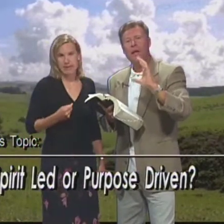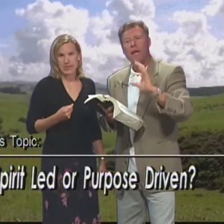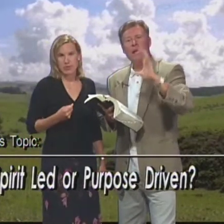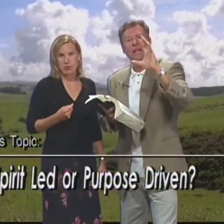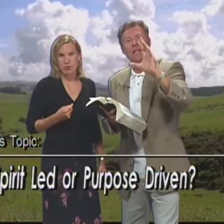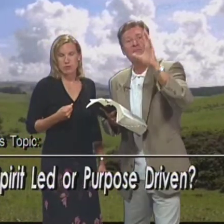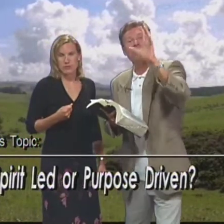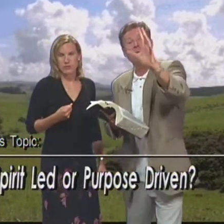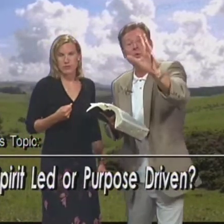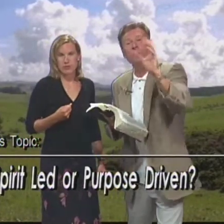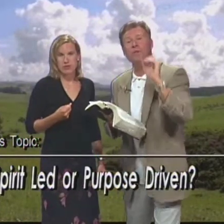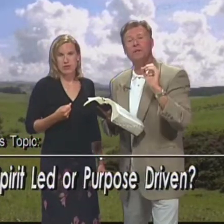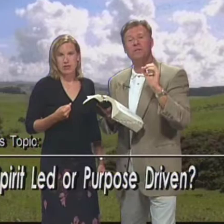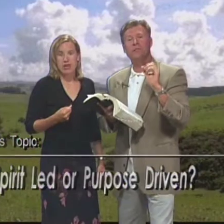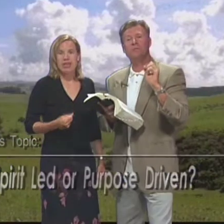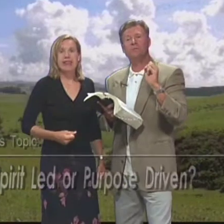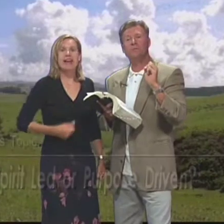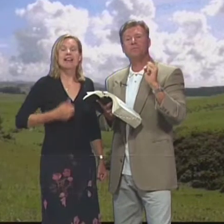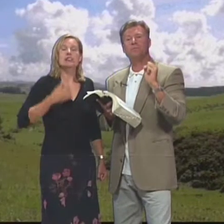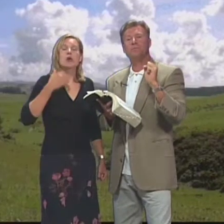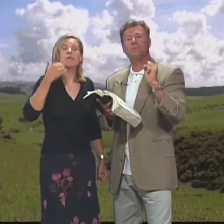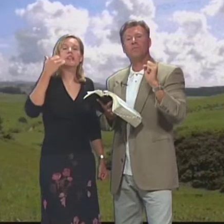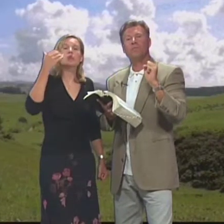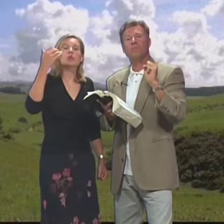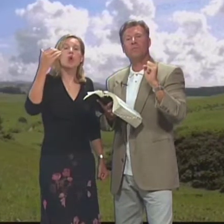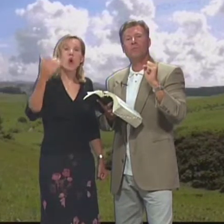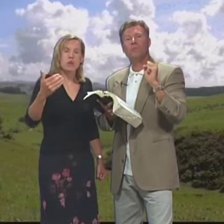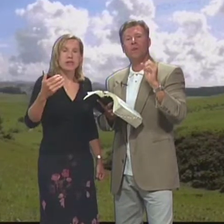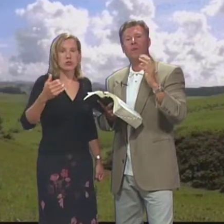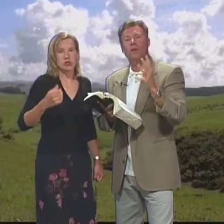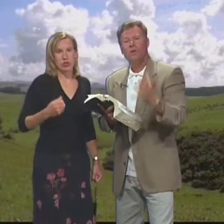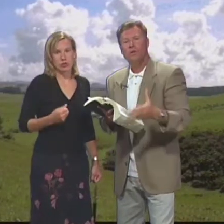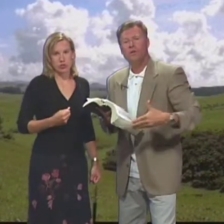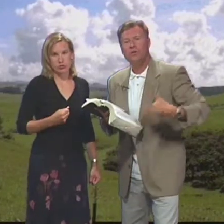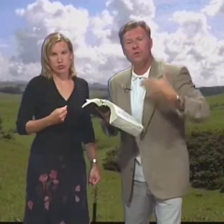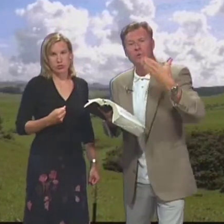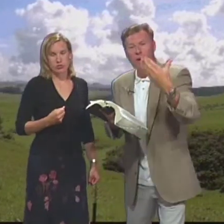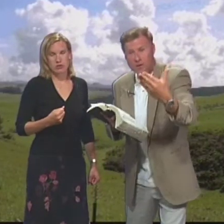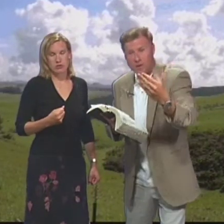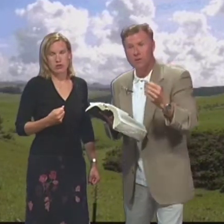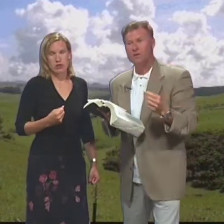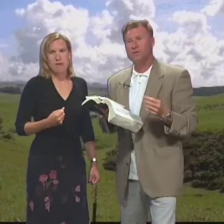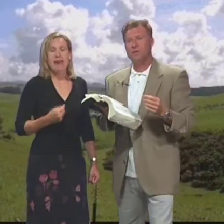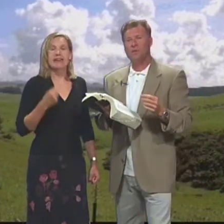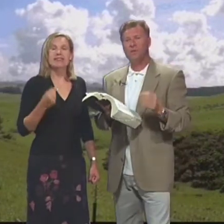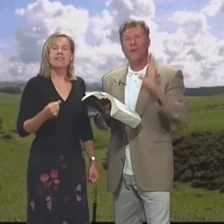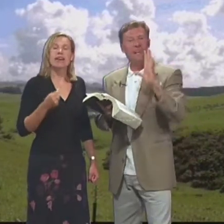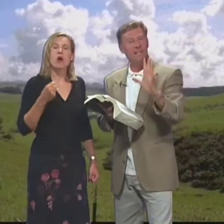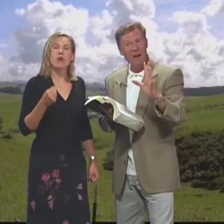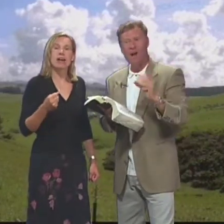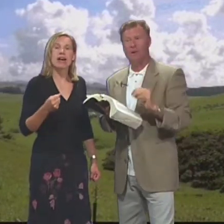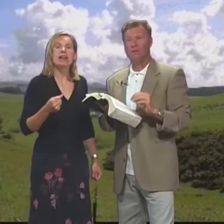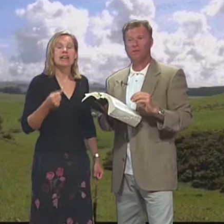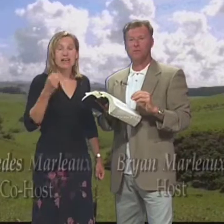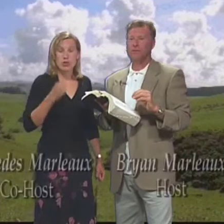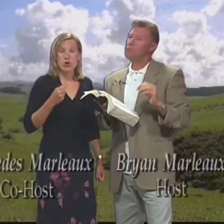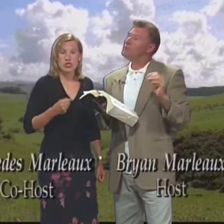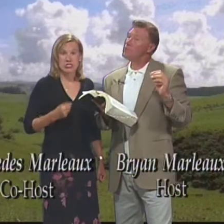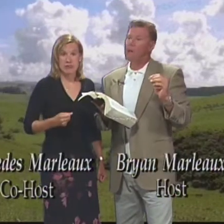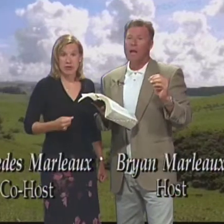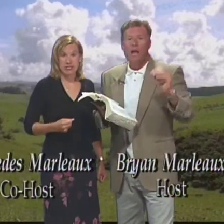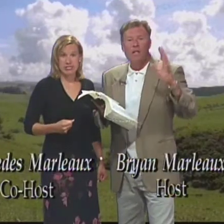Por el Espíritu And let His Spirit Work through us To do the work God's called us to We need His power